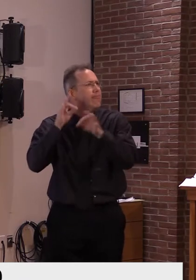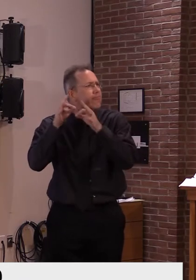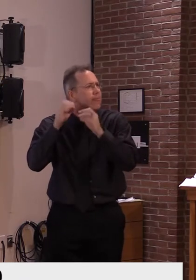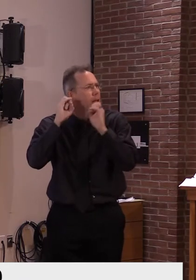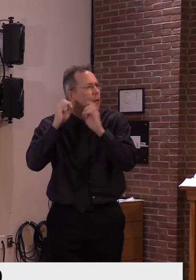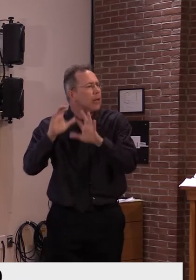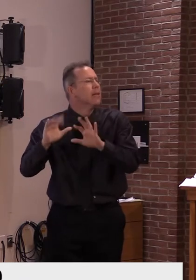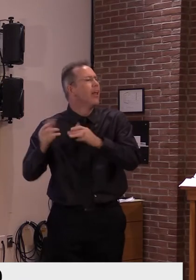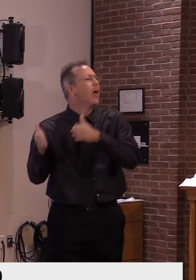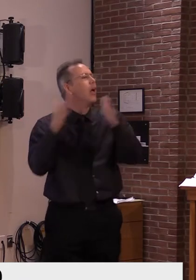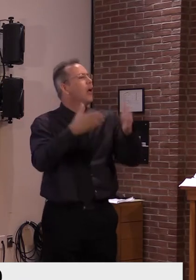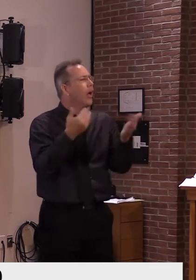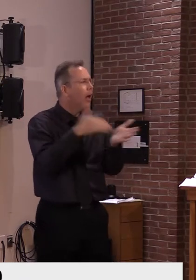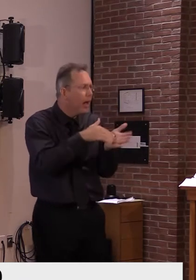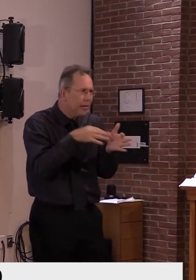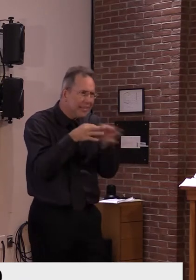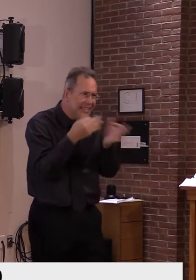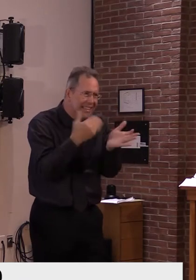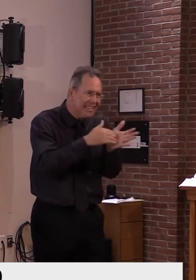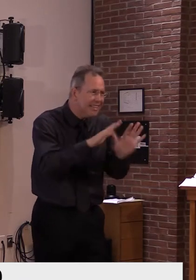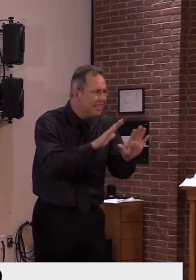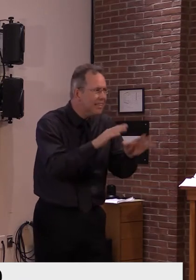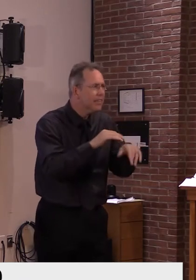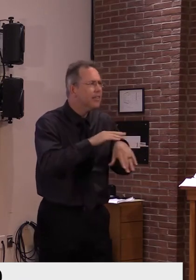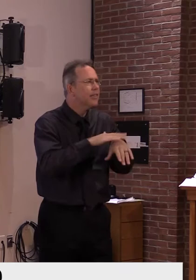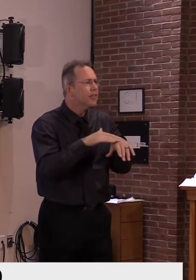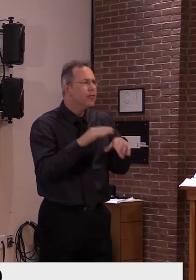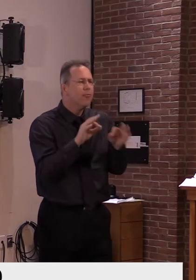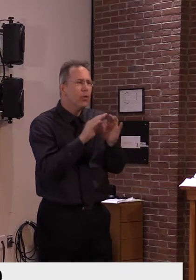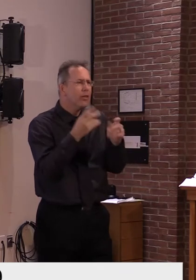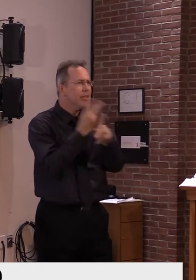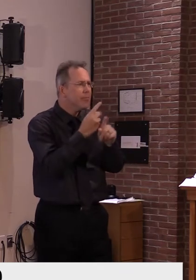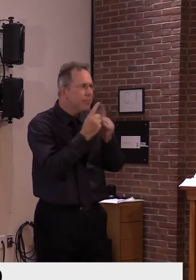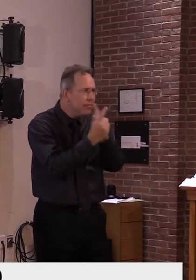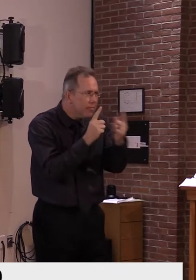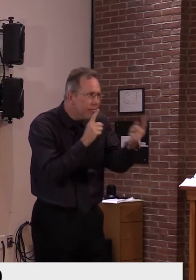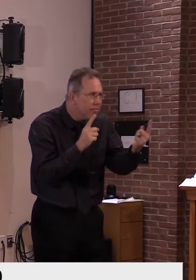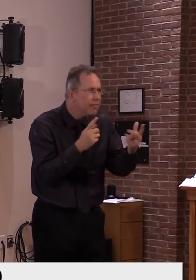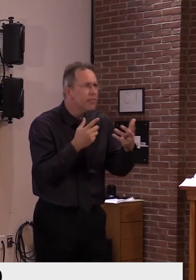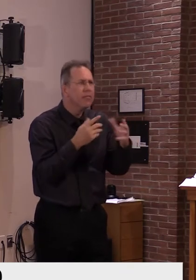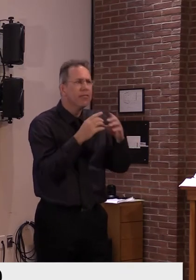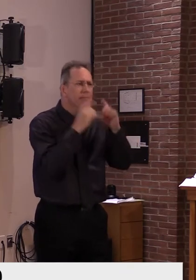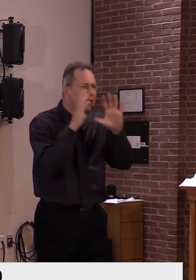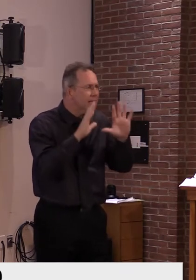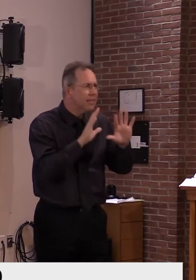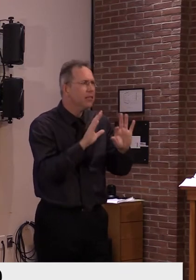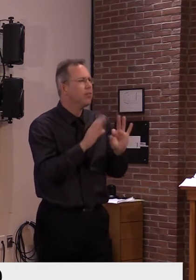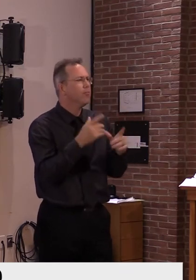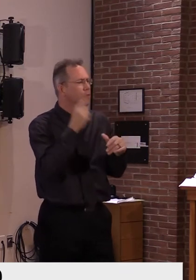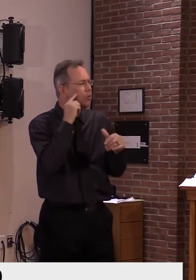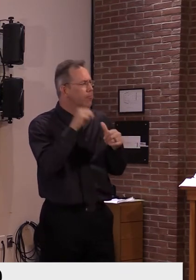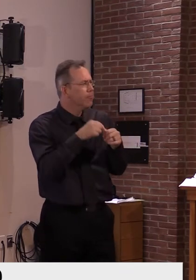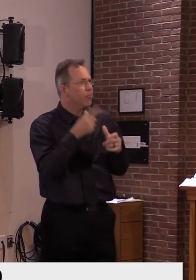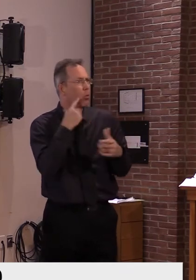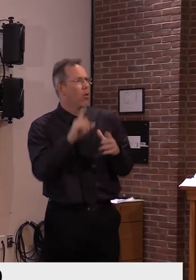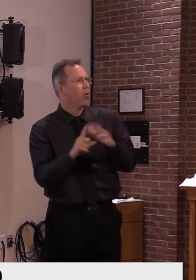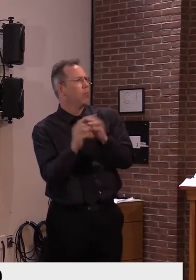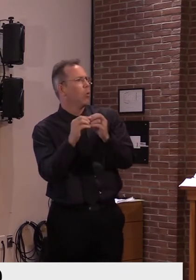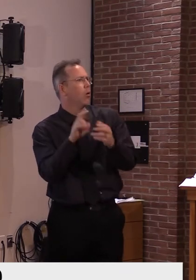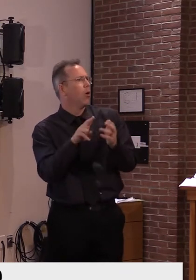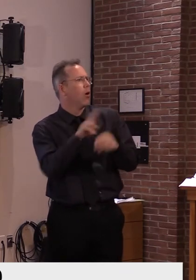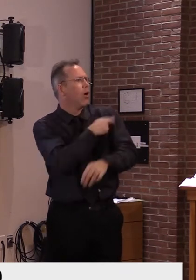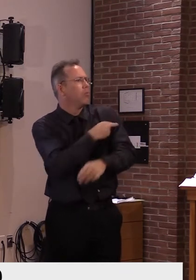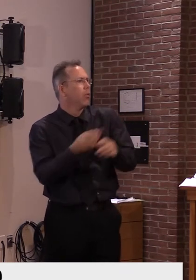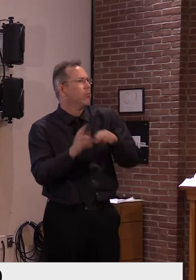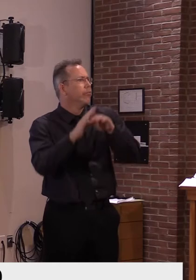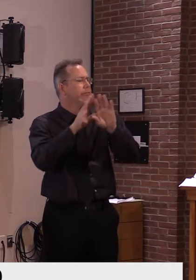Hospitalization capacity remains strong as well. Quickly touching on the flu data, you'll see really good news